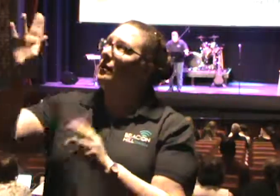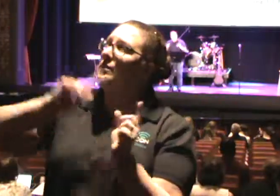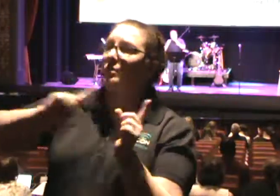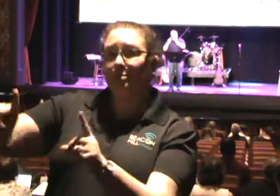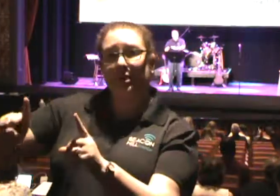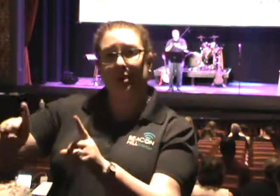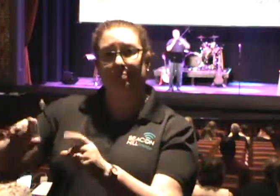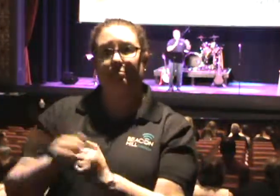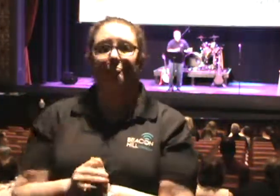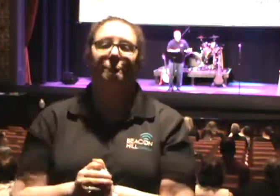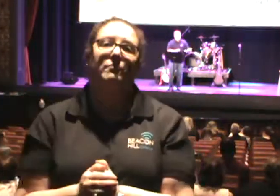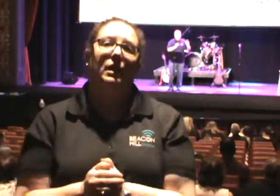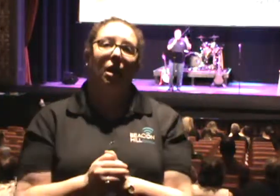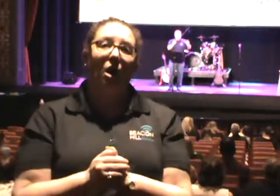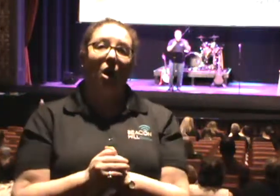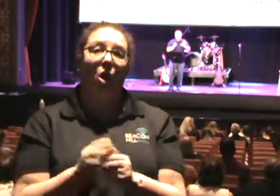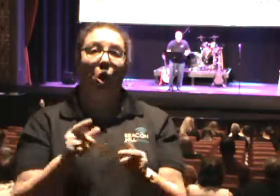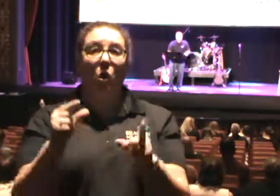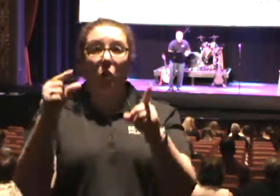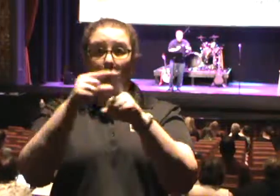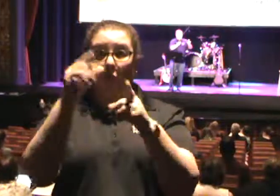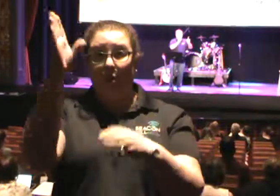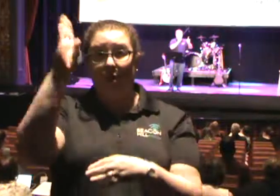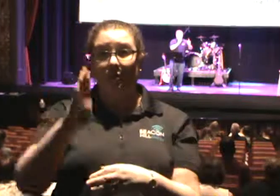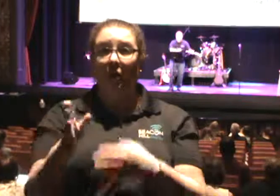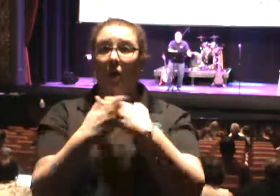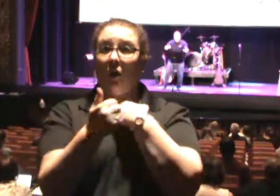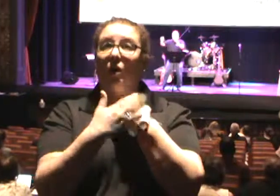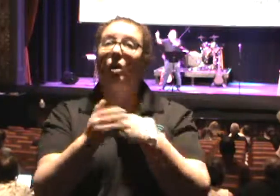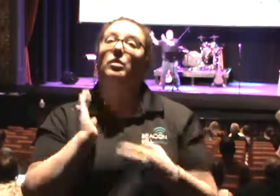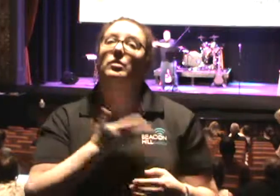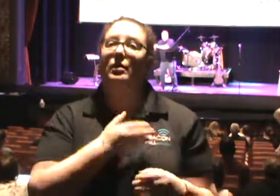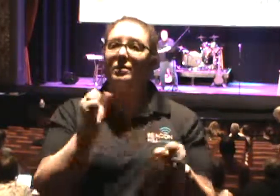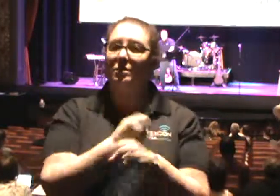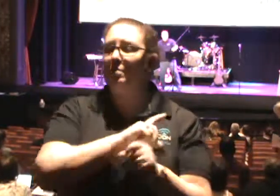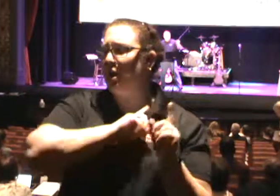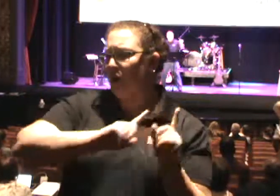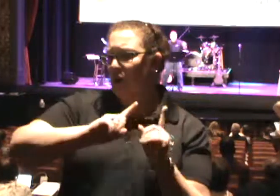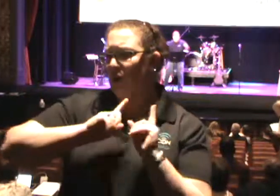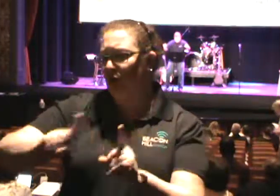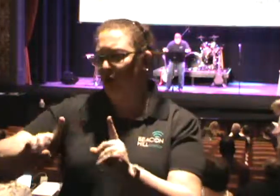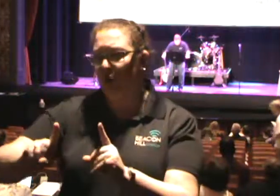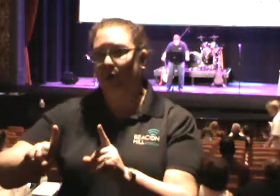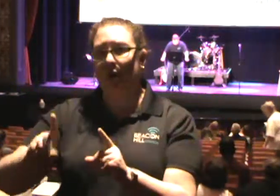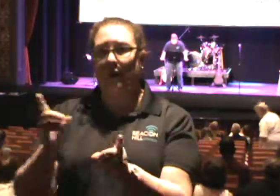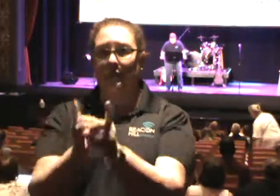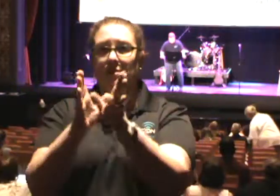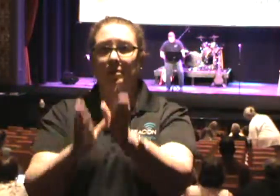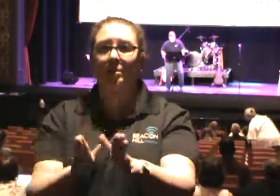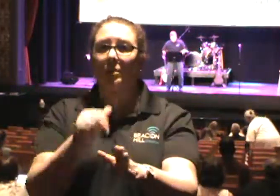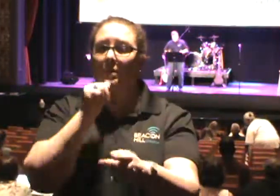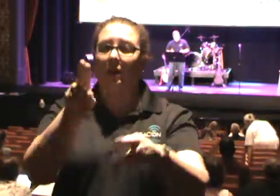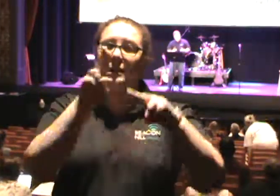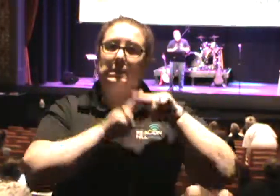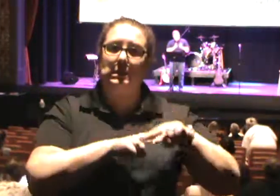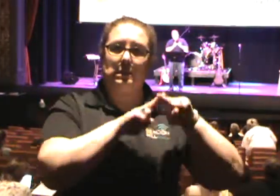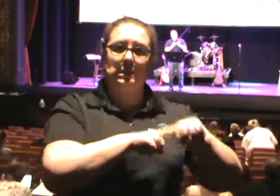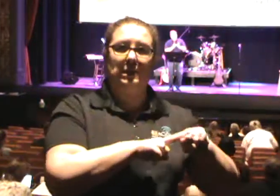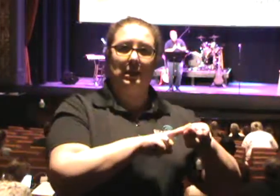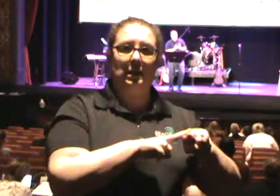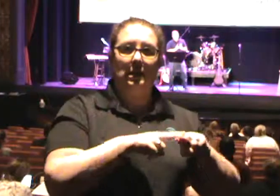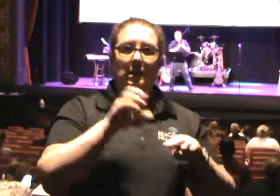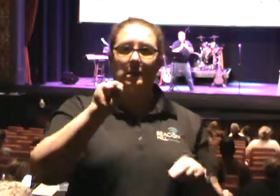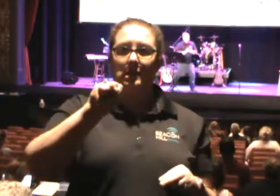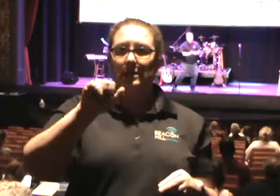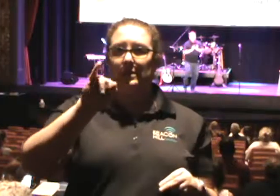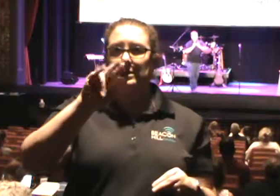See, the Word of God calls us to make going disciples, not sitting saints. I